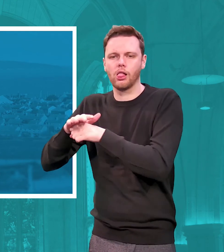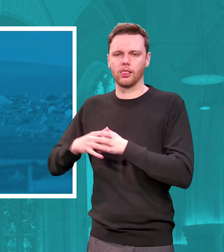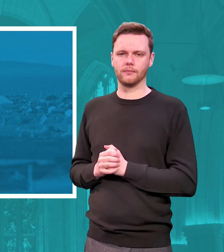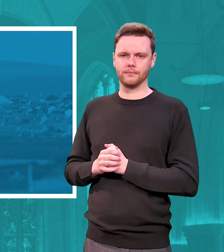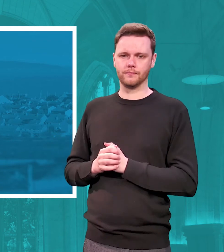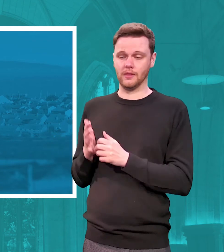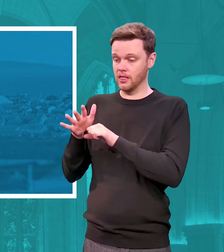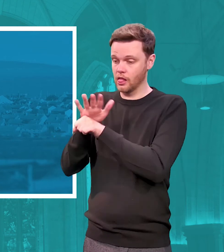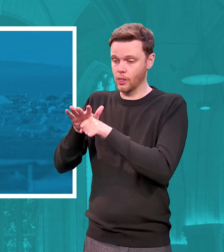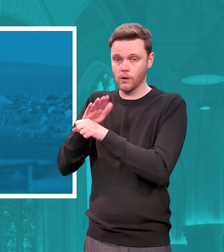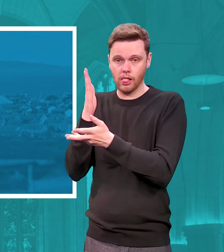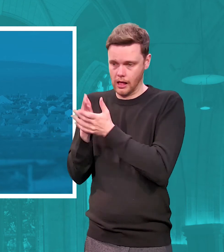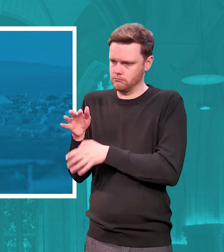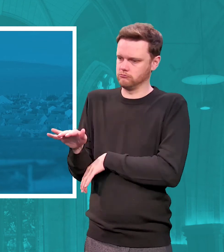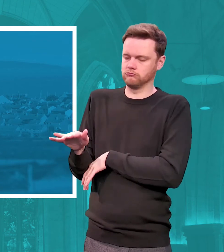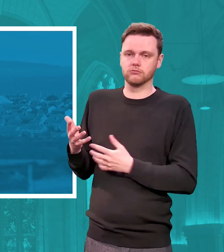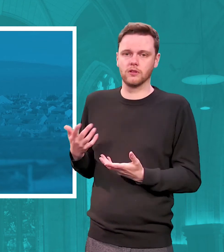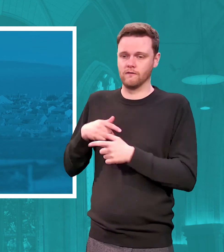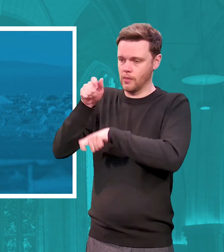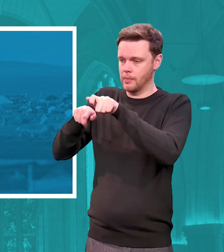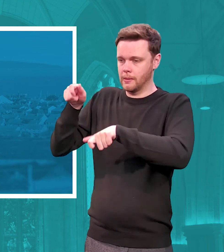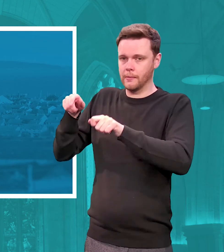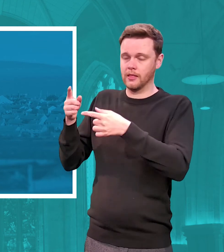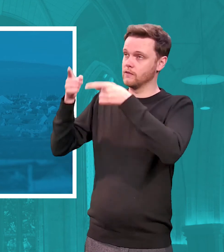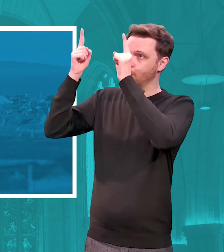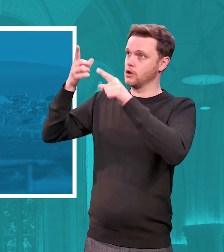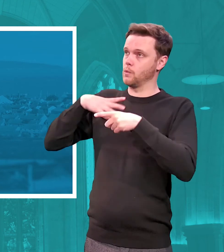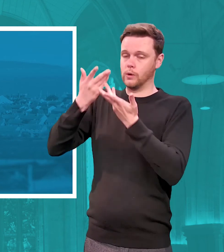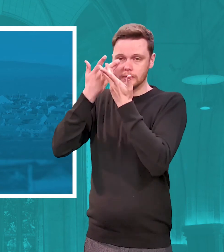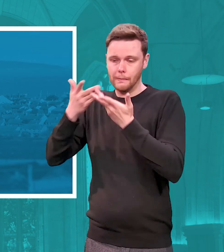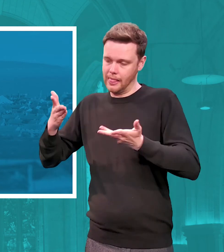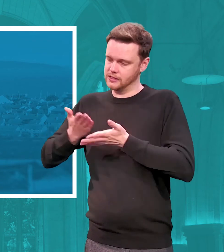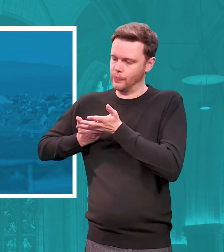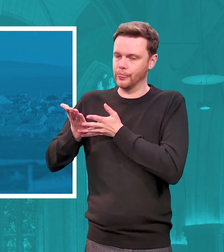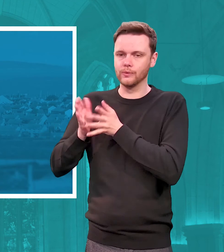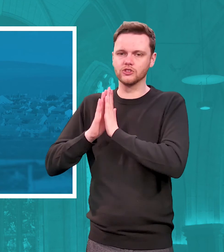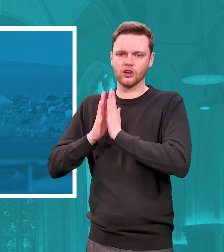exists for the people god wants to bless through the church